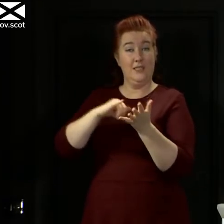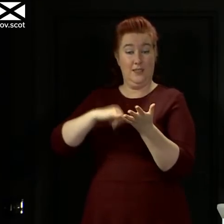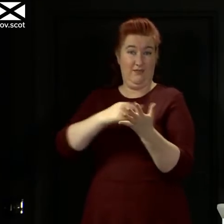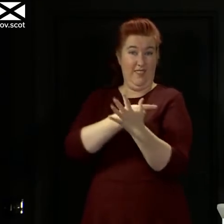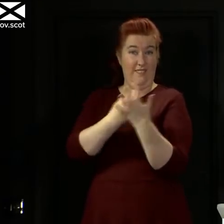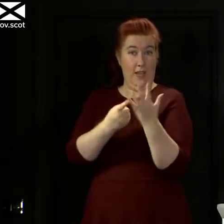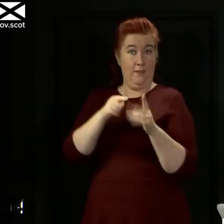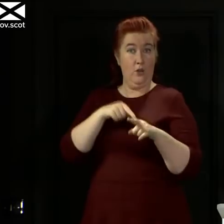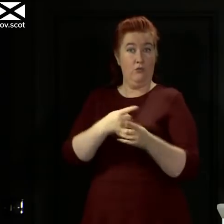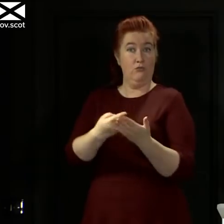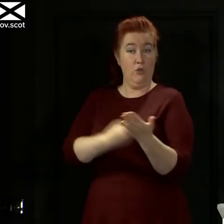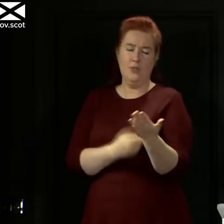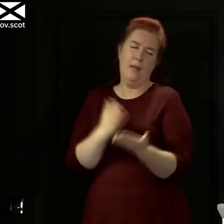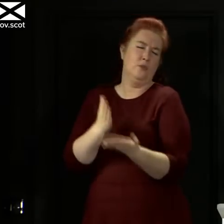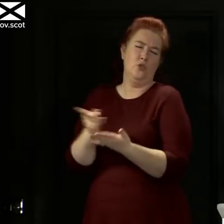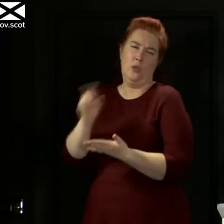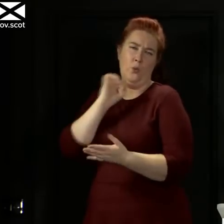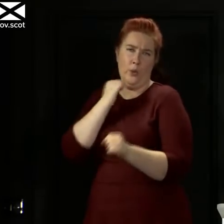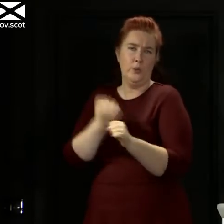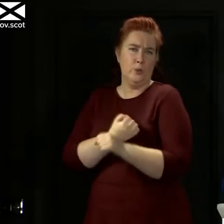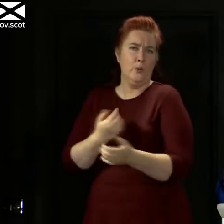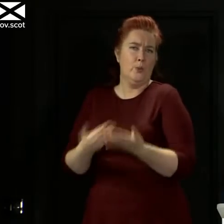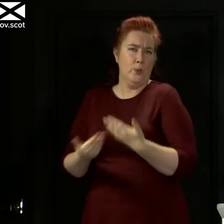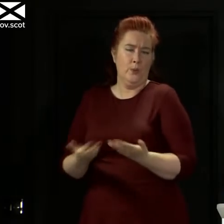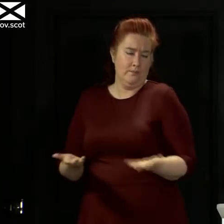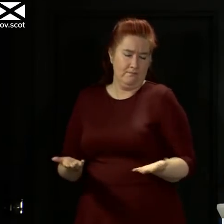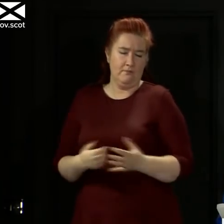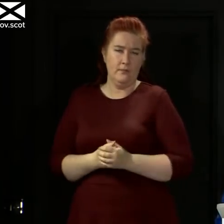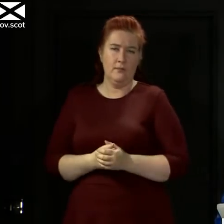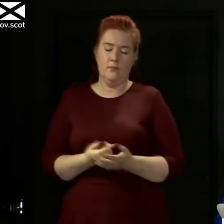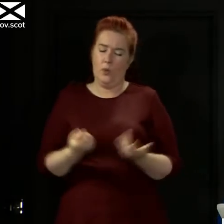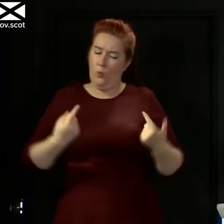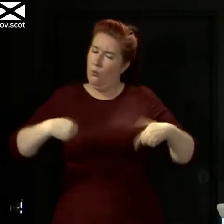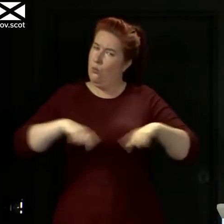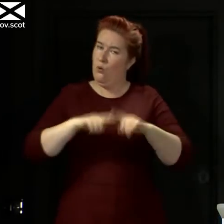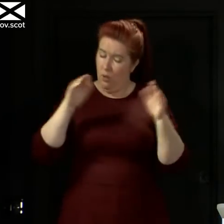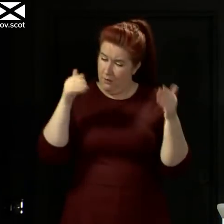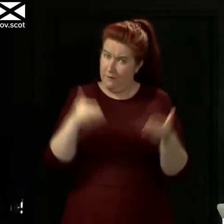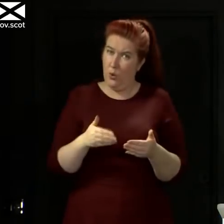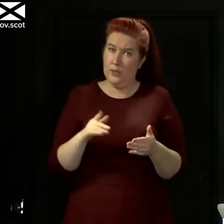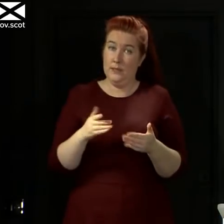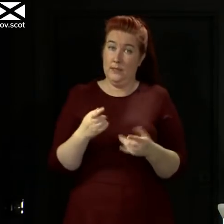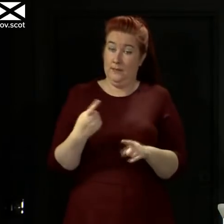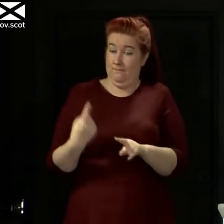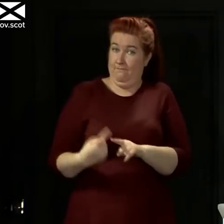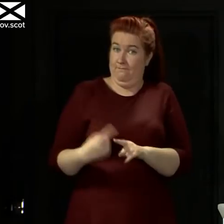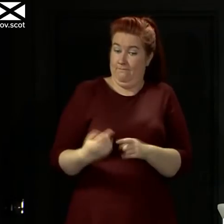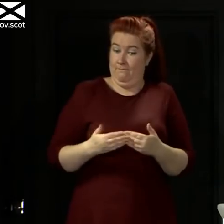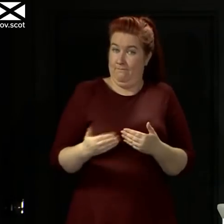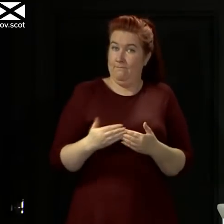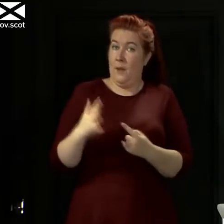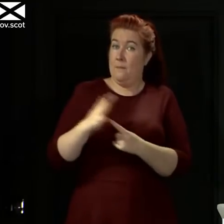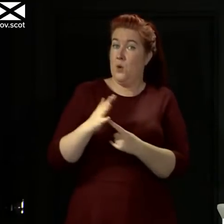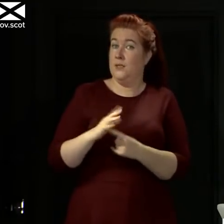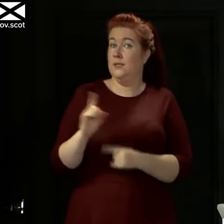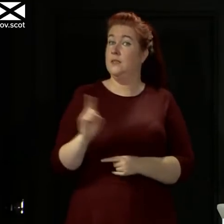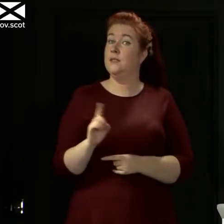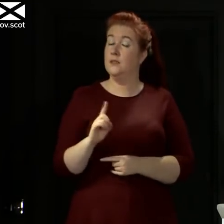sure he'll be doing that anyway. Look, we're all very focused on the immediate priority of